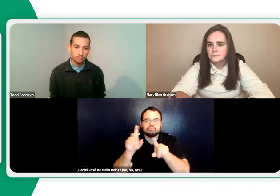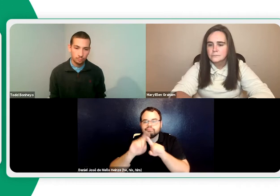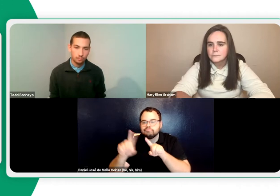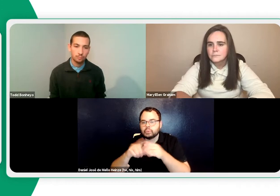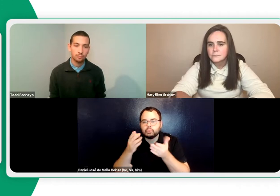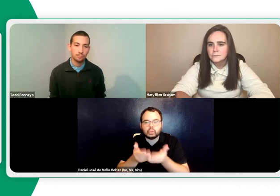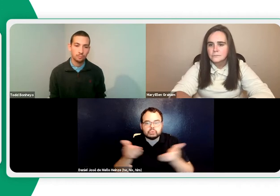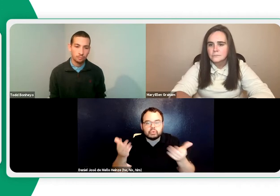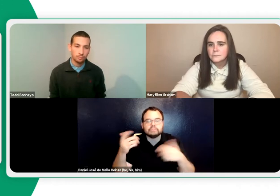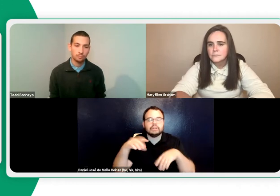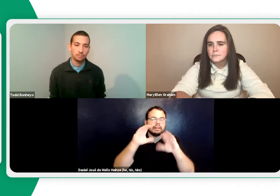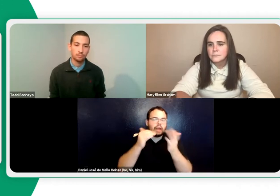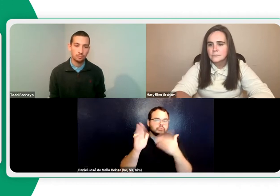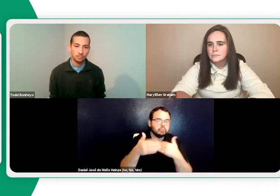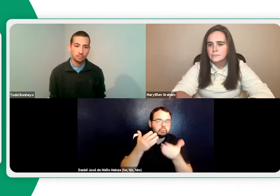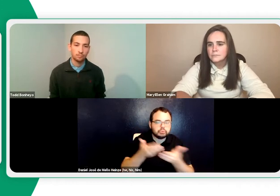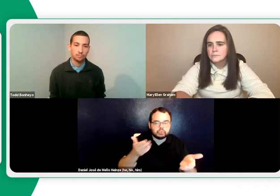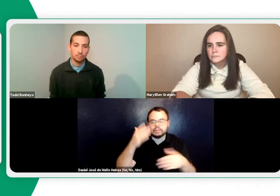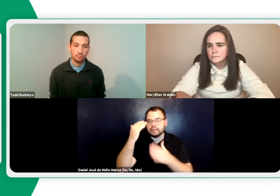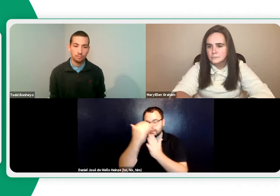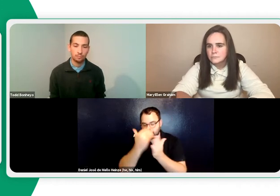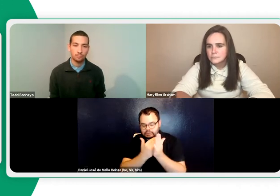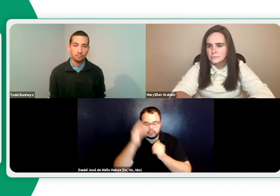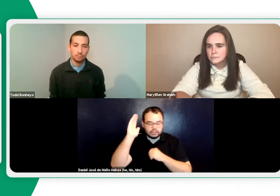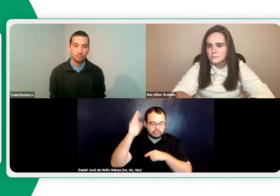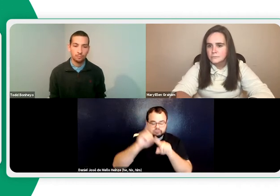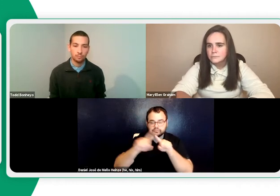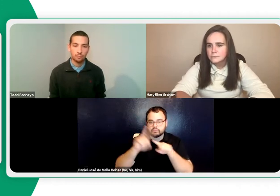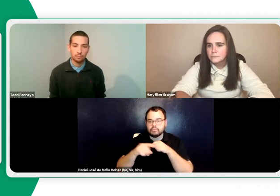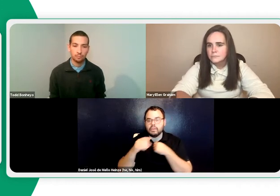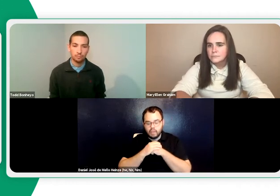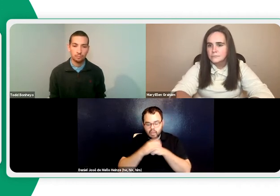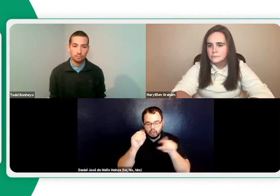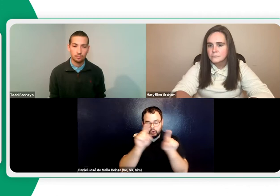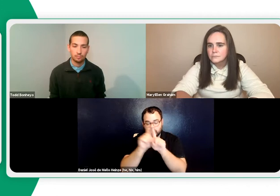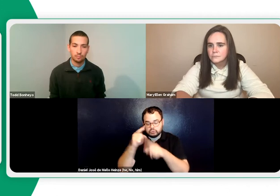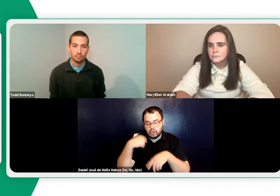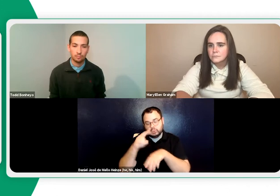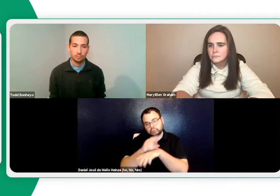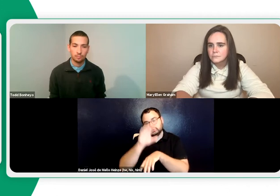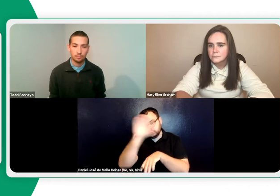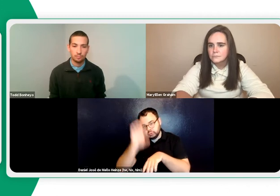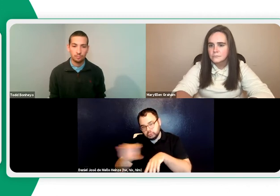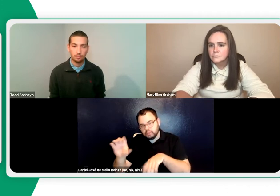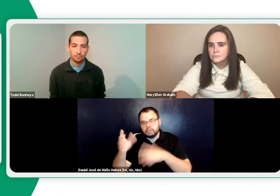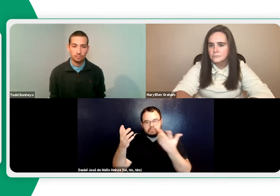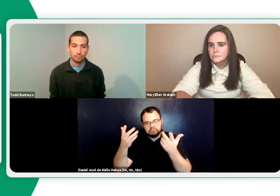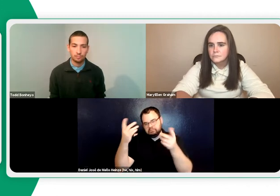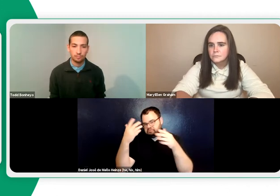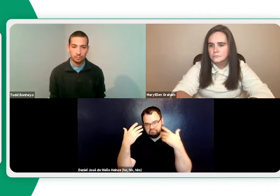post all of my assignments and different resources, classroom resources, lists, and lectures. I also use